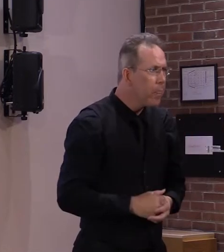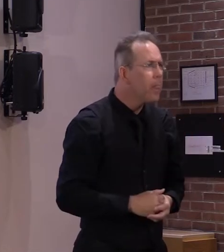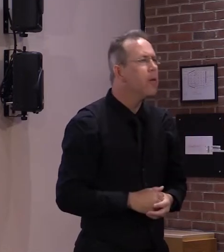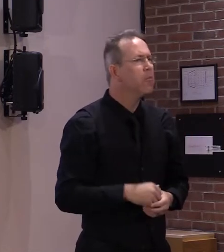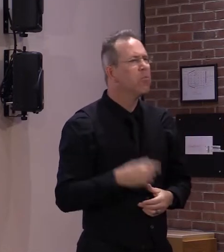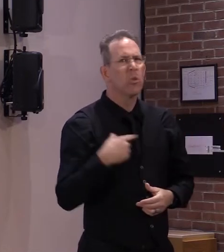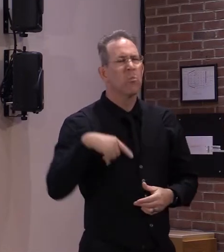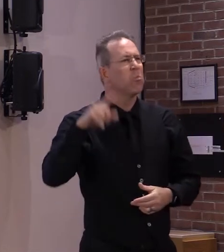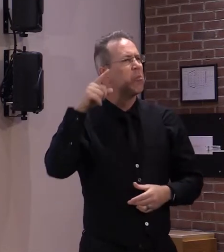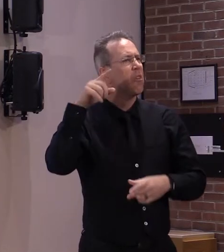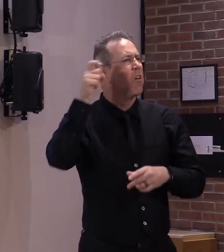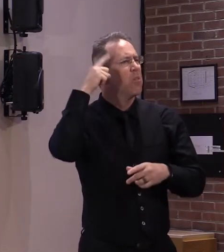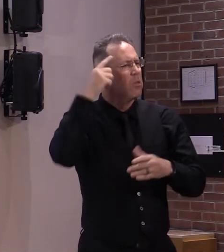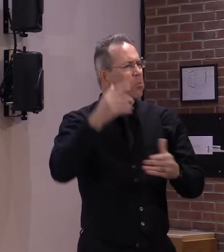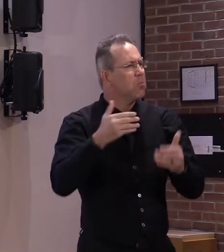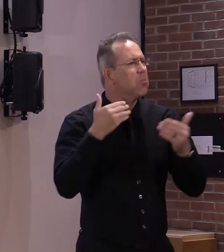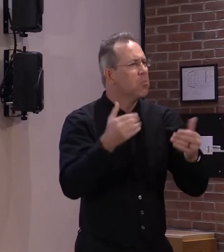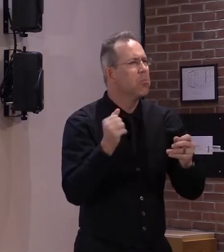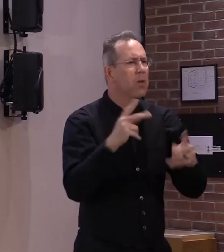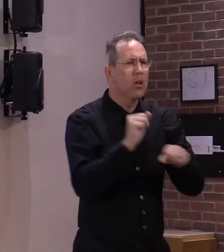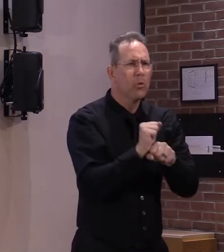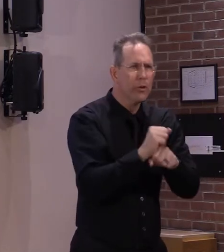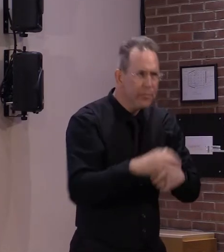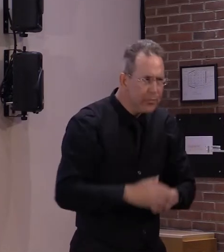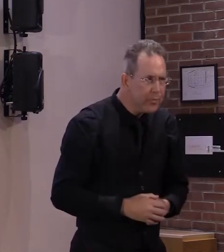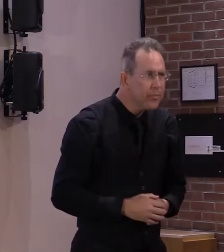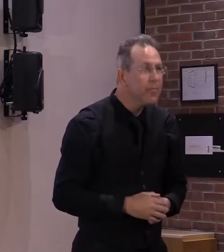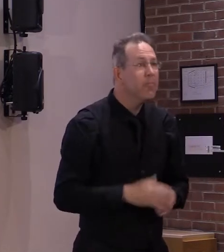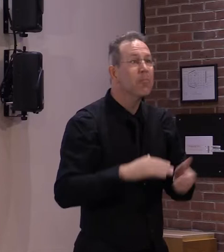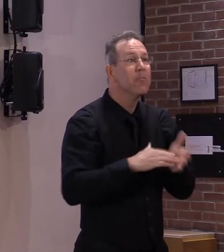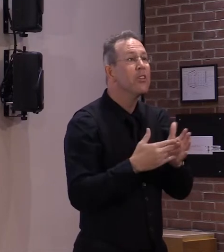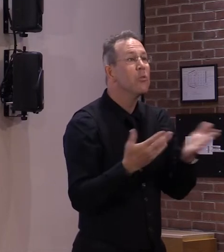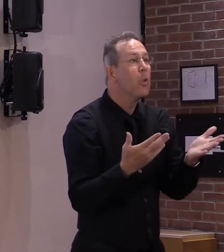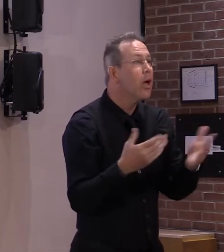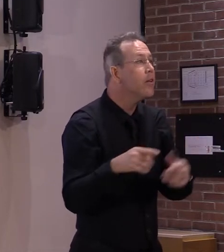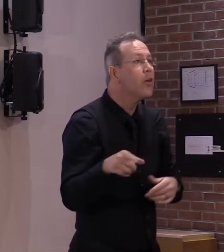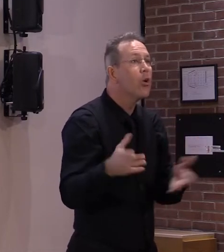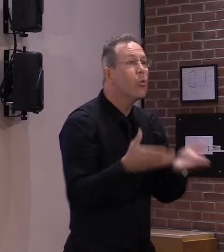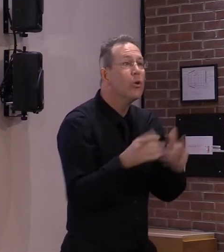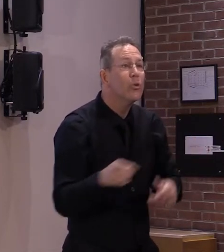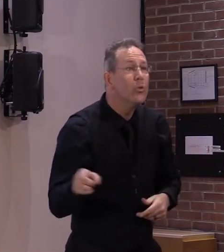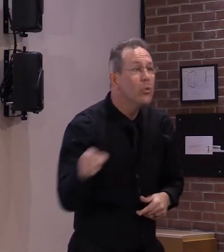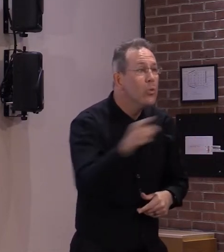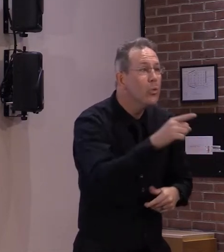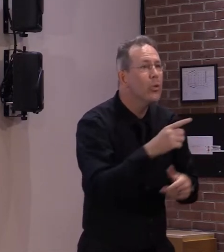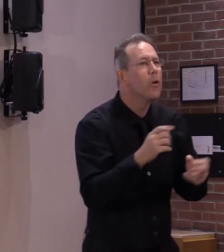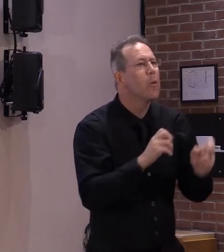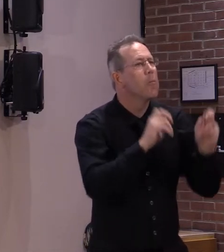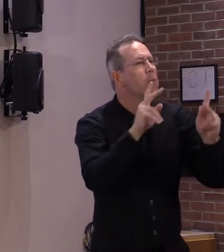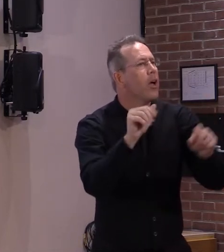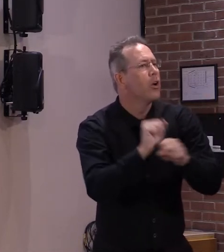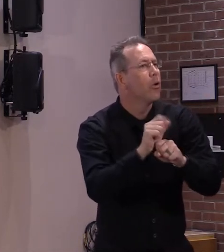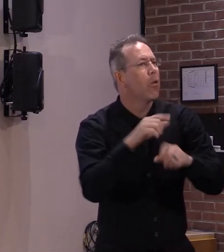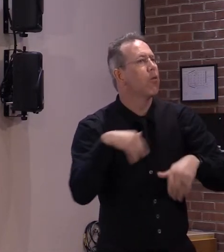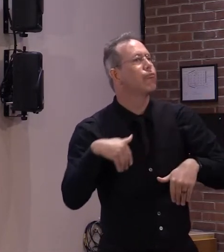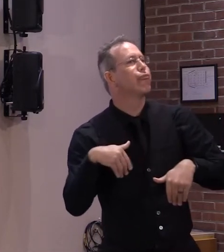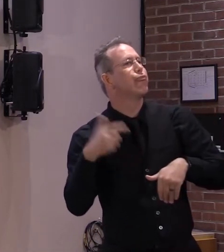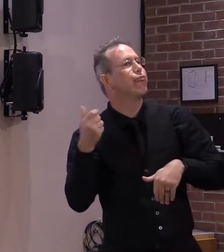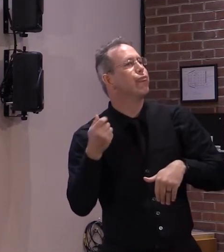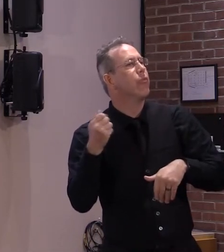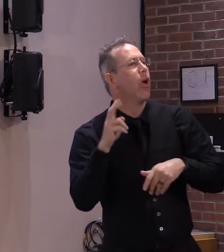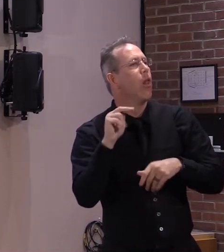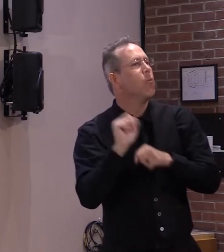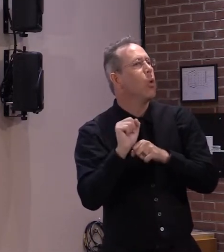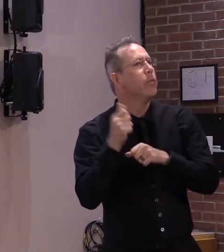opportunities for Vermonters to return to work or seek new opportunities safely, and we know employers are actively seeking people to fill